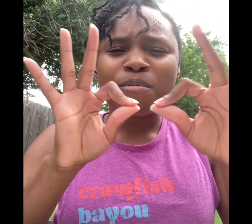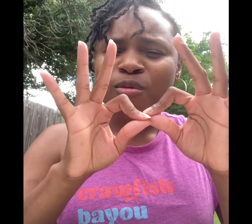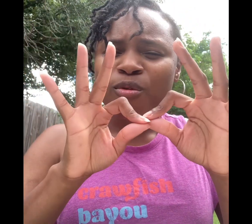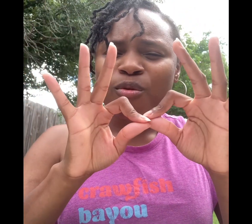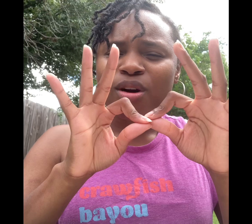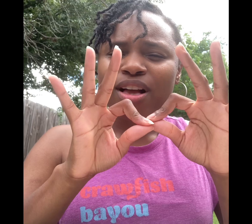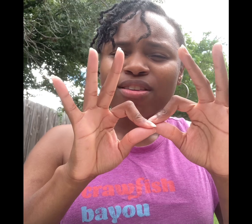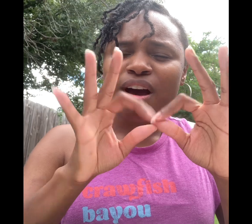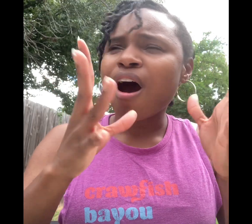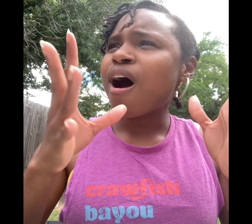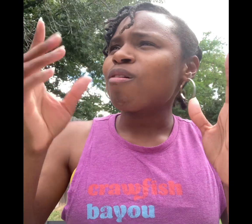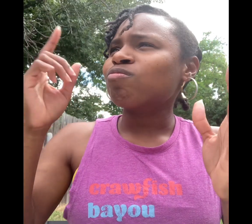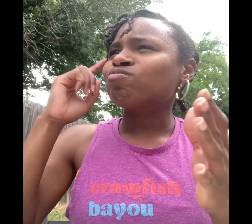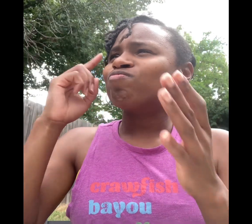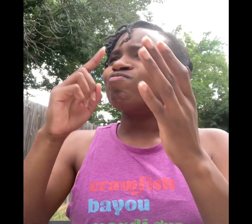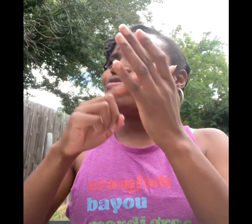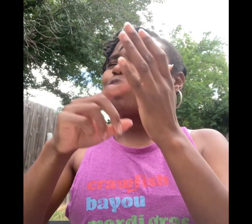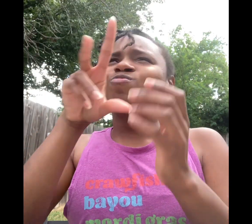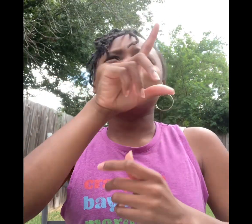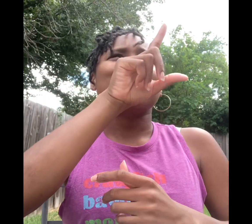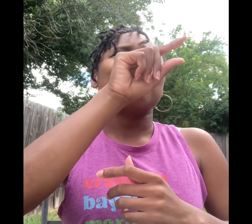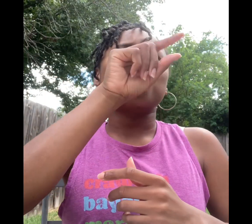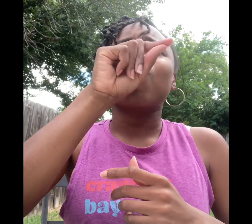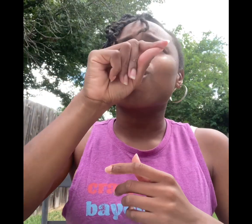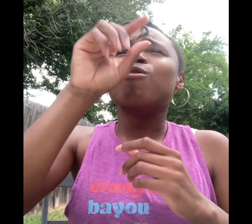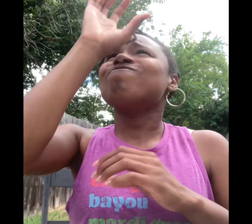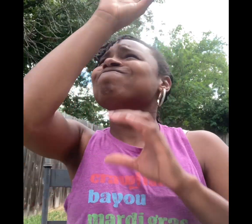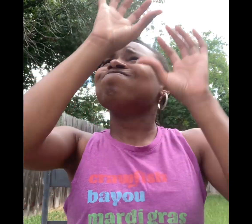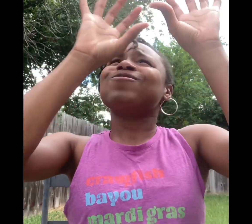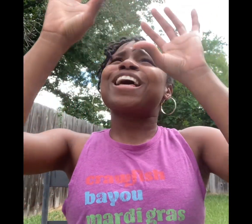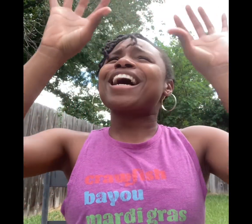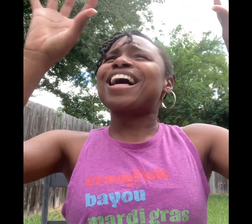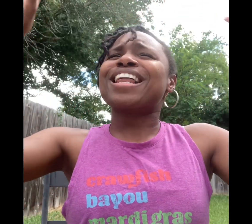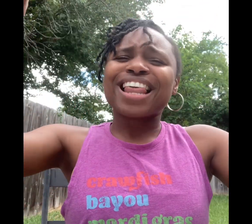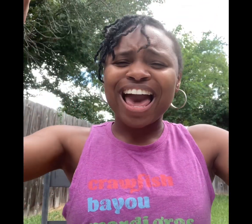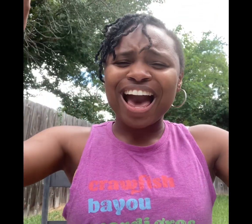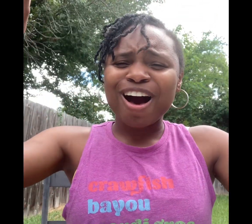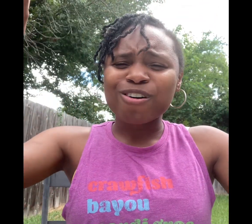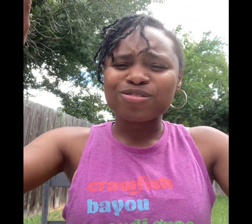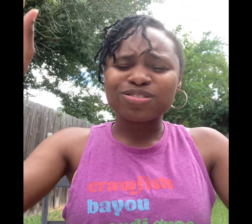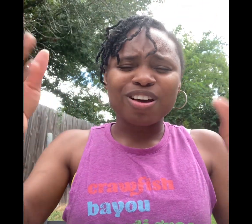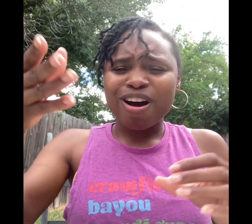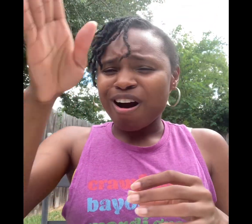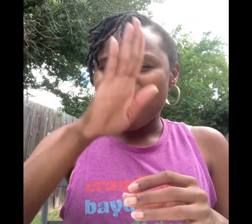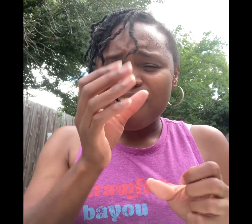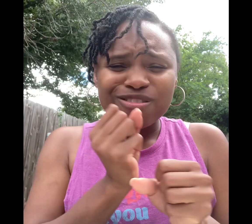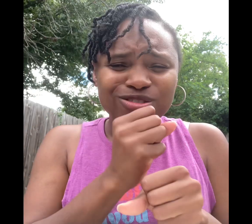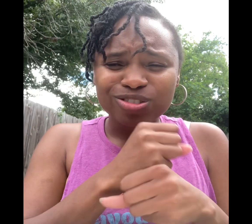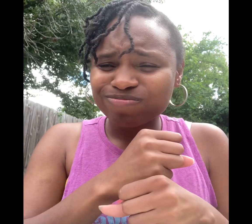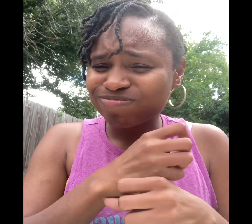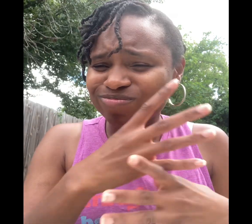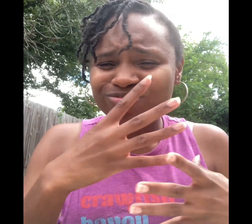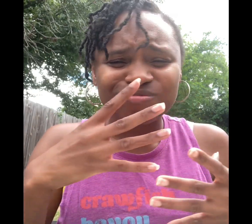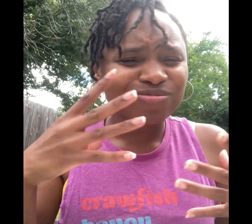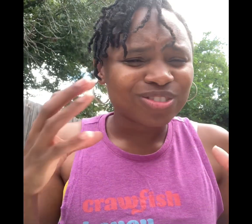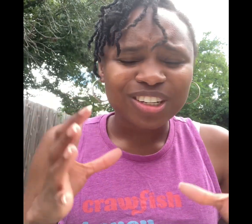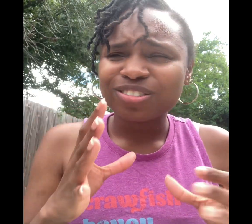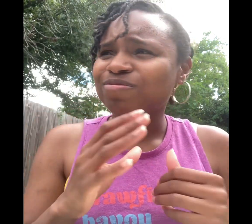it's really important to notice that the birds and the clouds, that's all God's